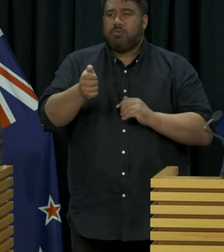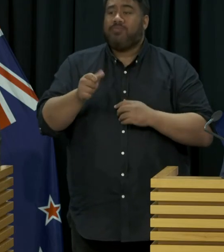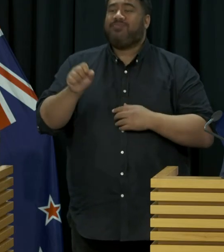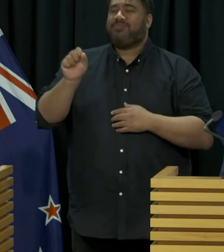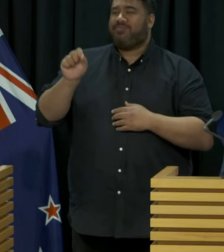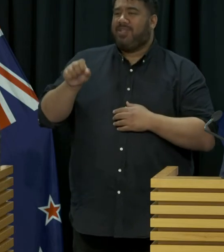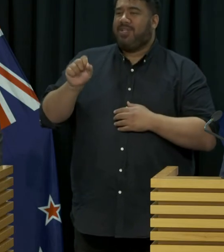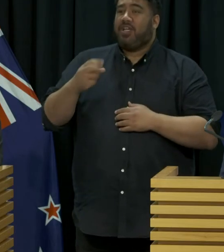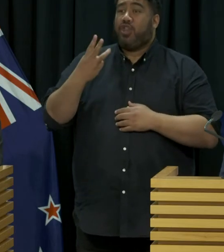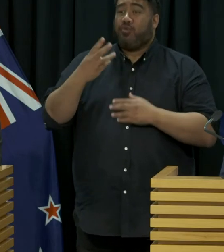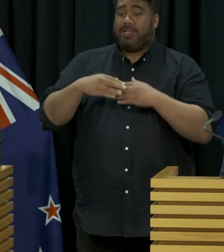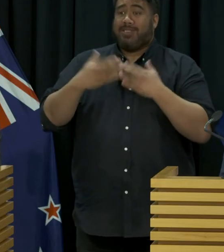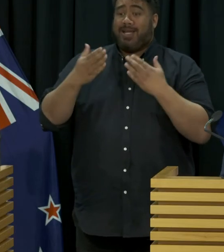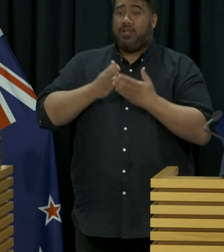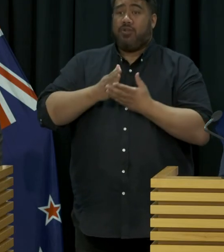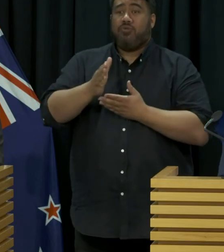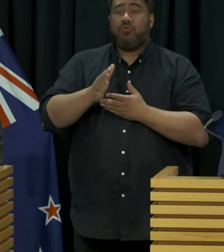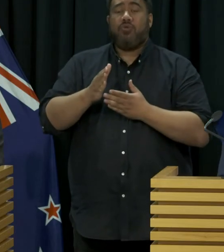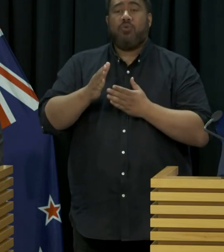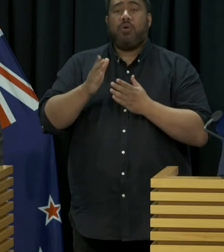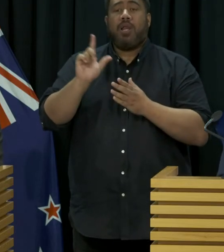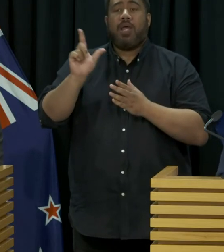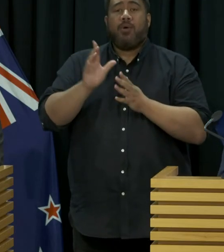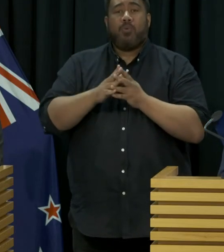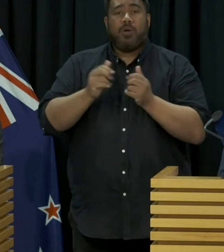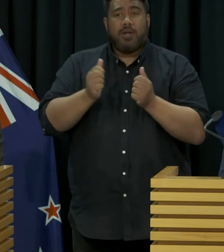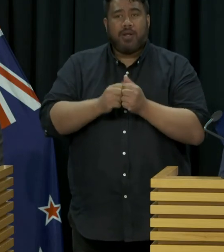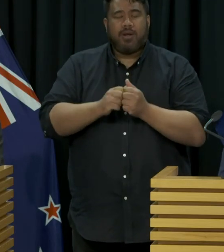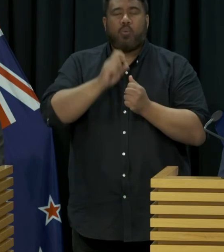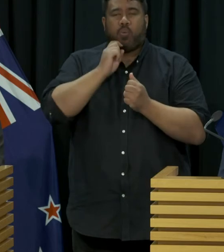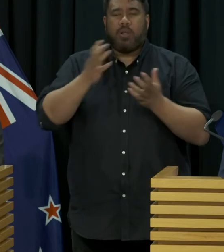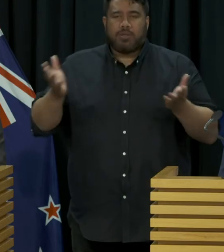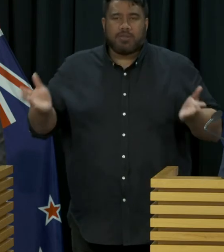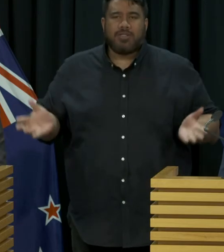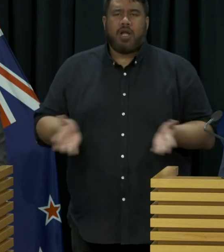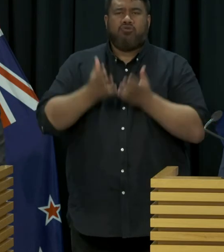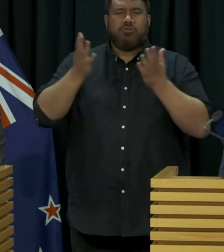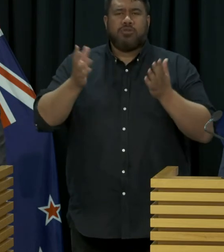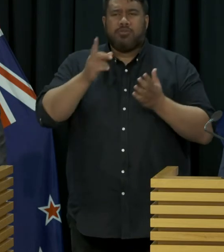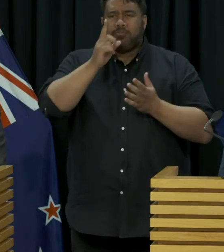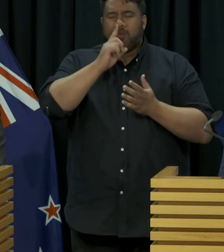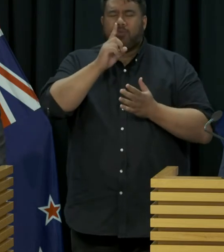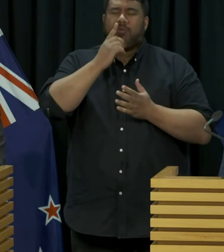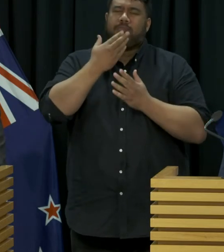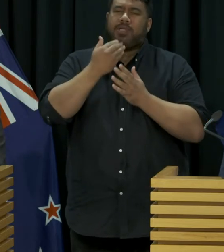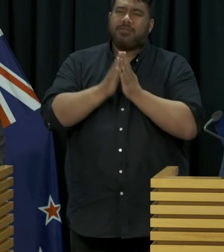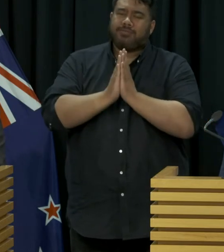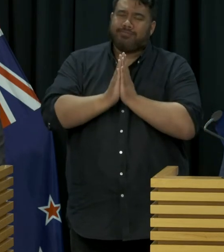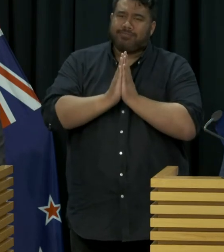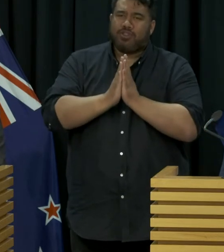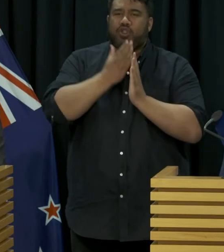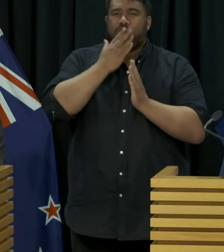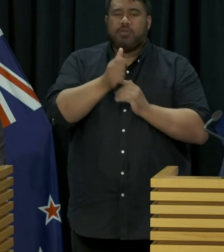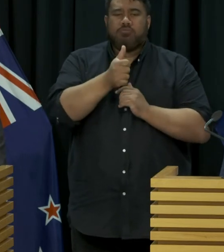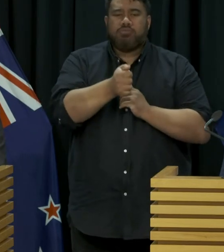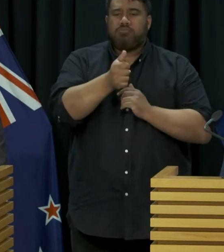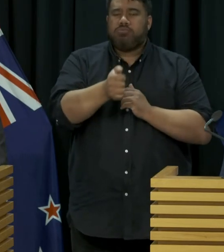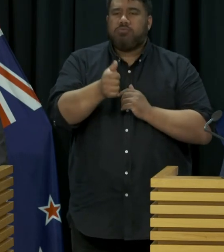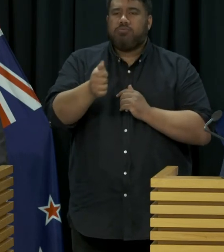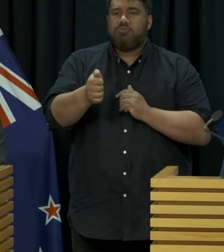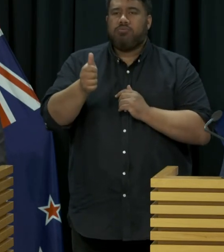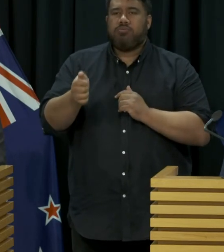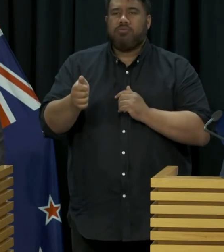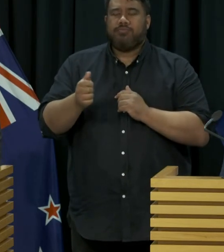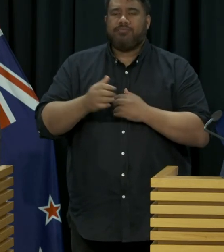sort of 72 hours over the long weekend just encouraging people to use the QR code you know really pushing out that message about the need to be prepared